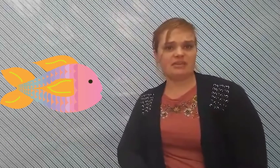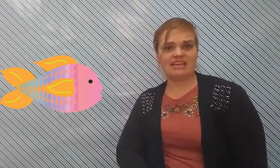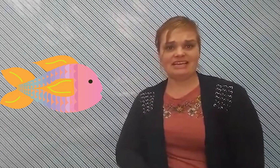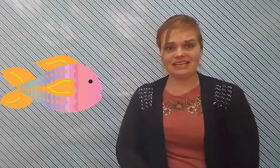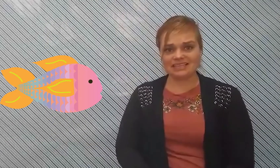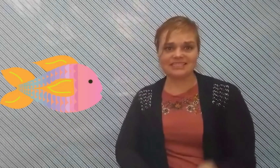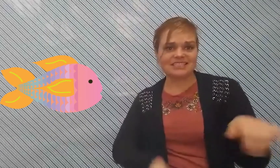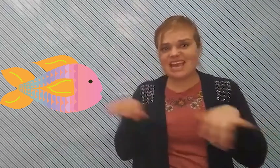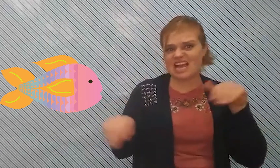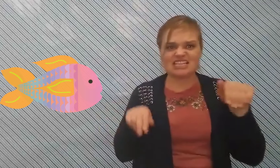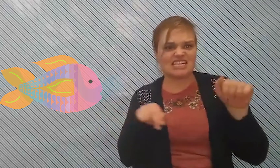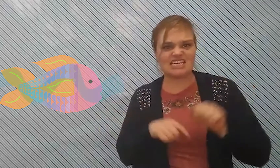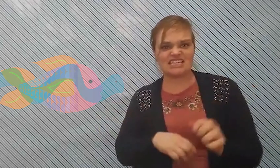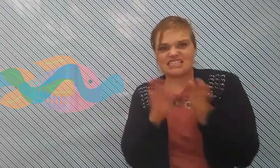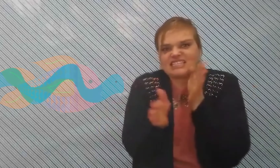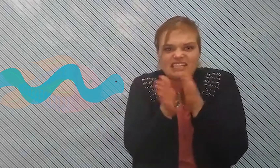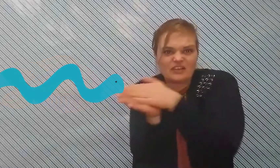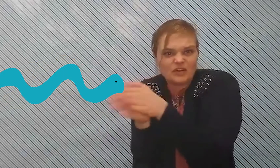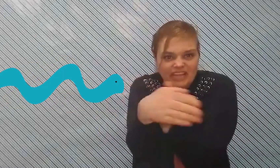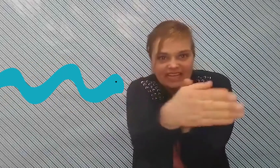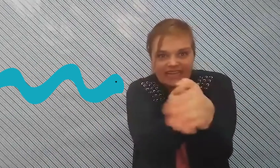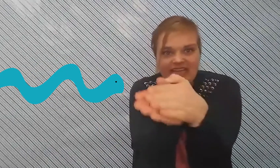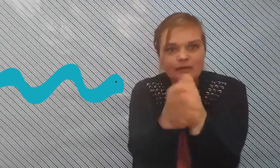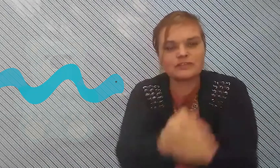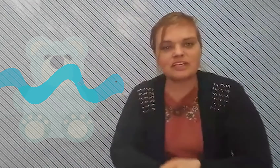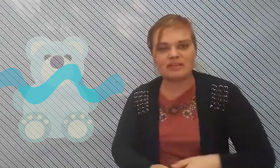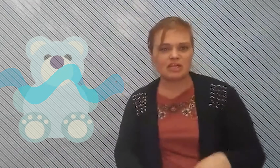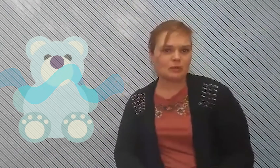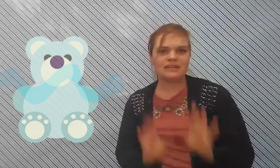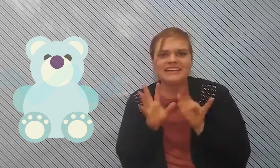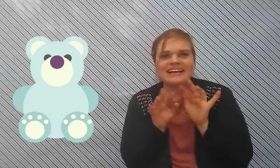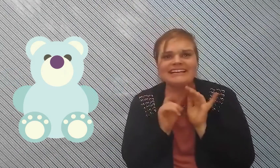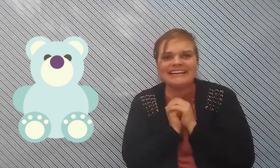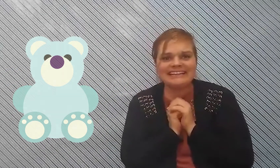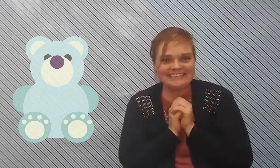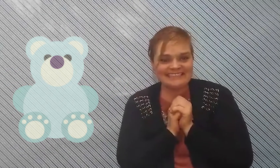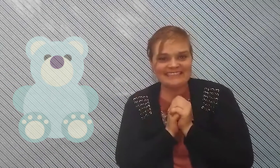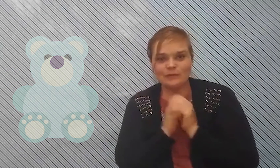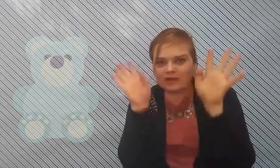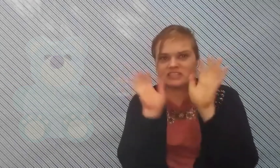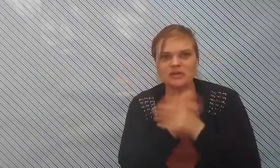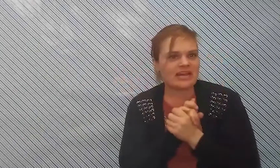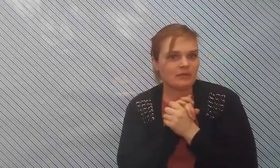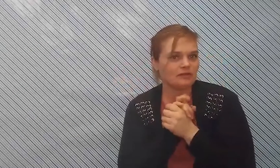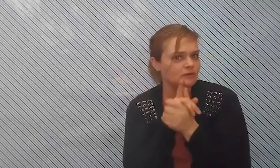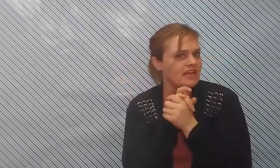be scaly and slithery or is it going to be cute and cuddly what's your animal don't tell